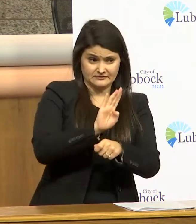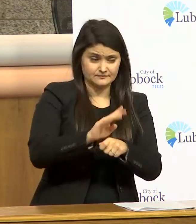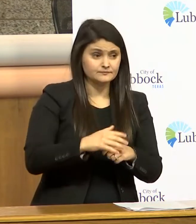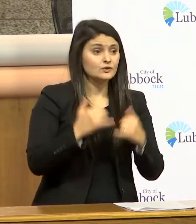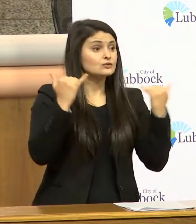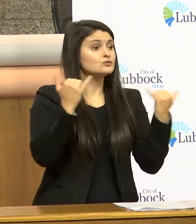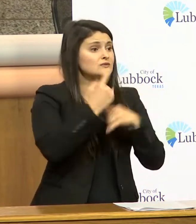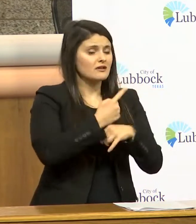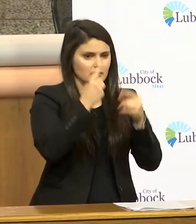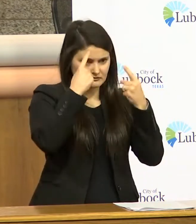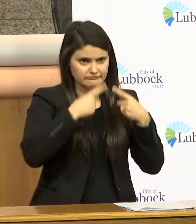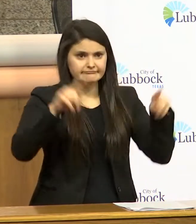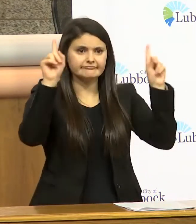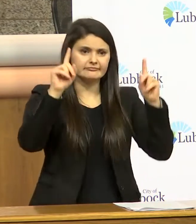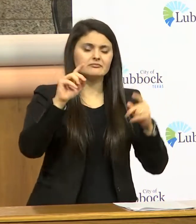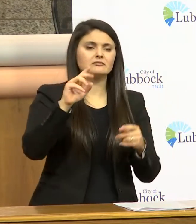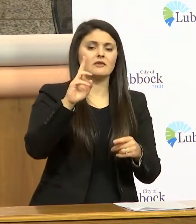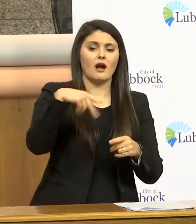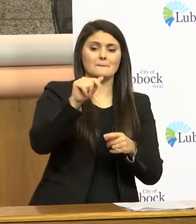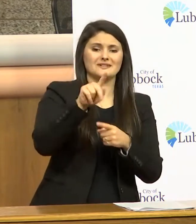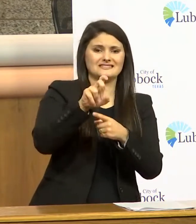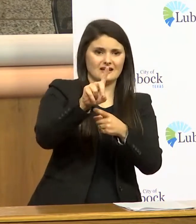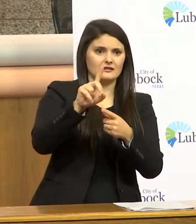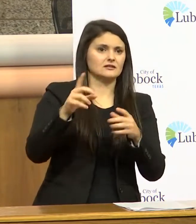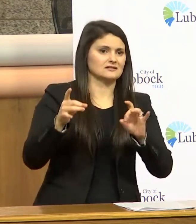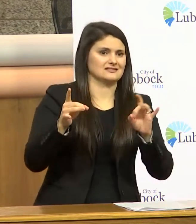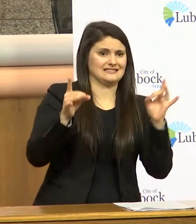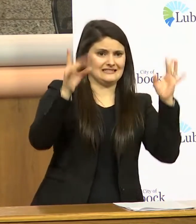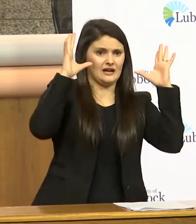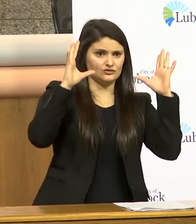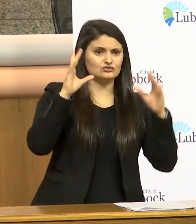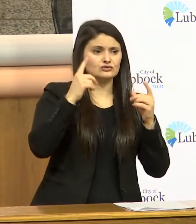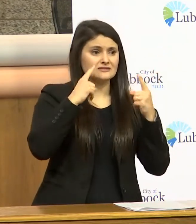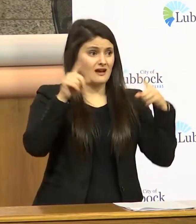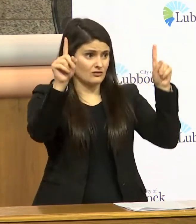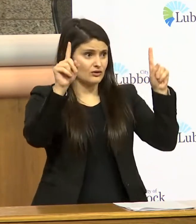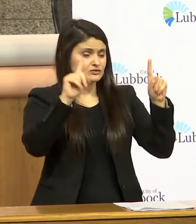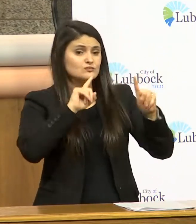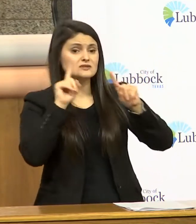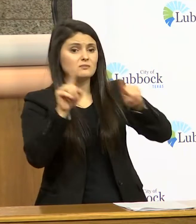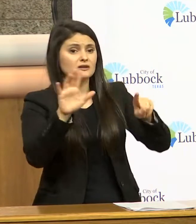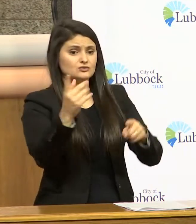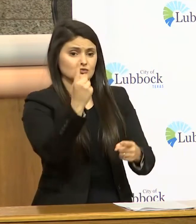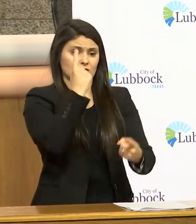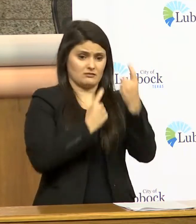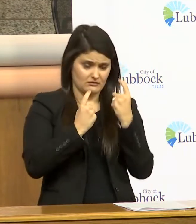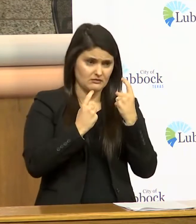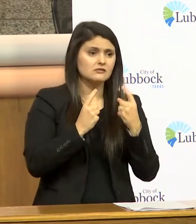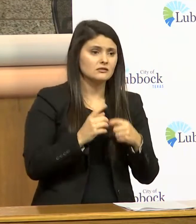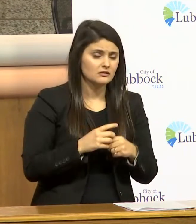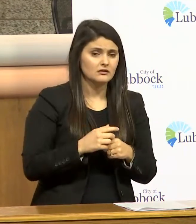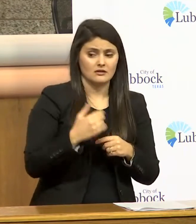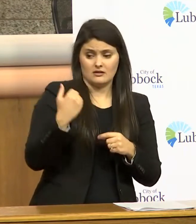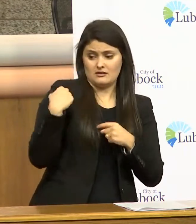issuing an updated disaster declaration in response to questions that have arisen the last two days